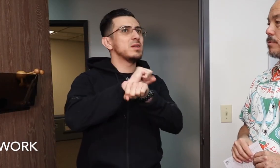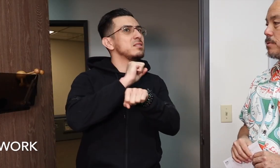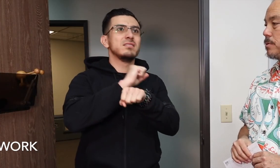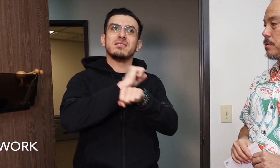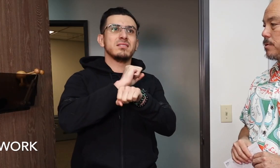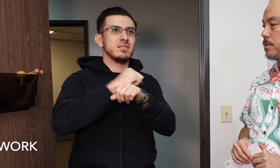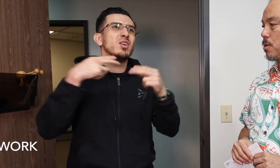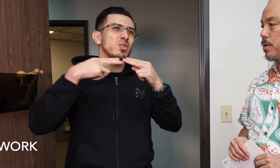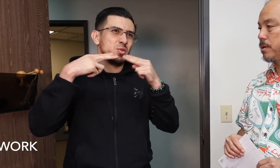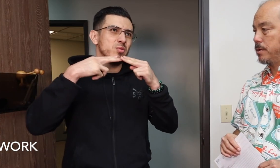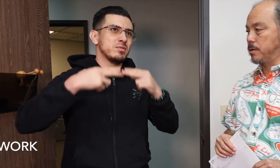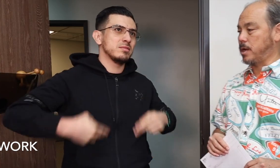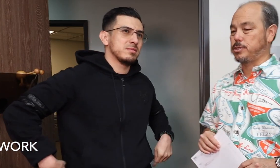No work. Gotcha.